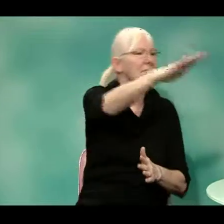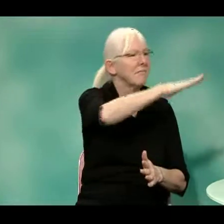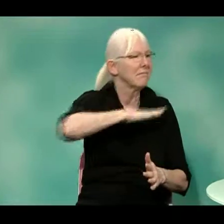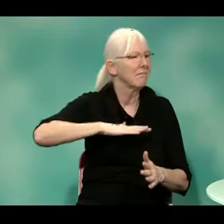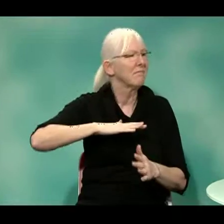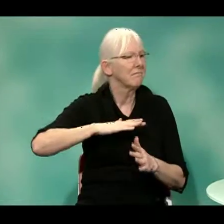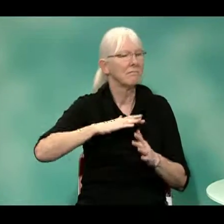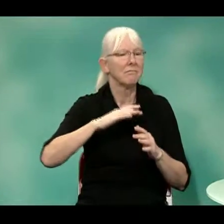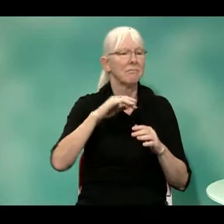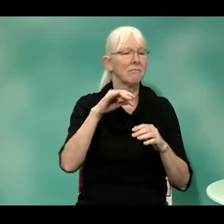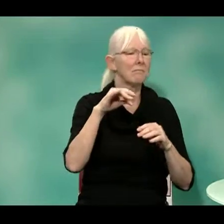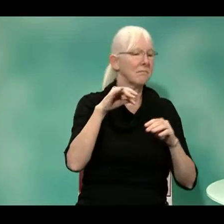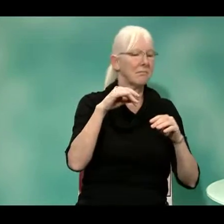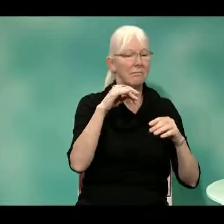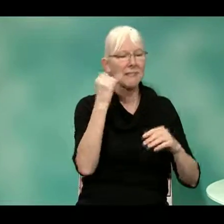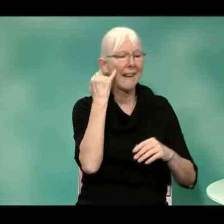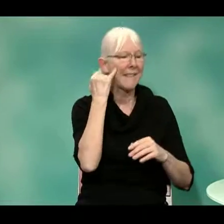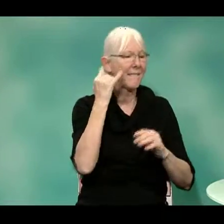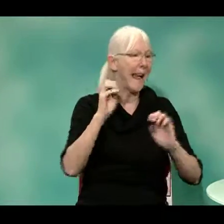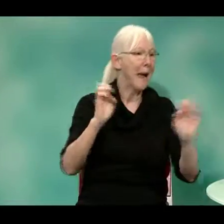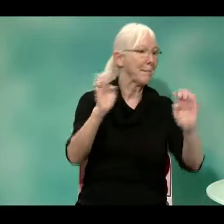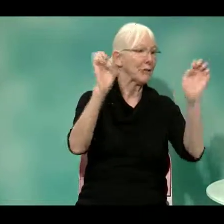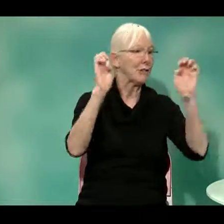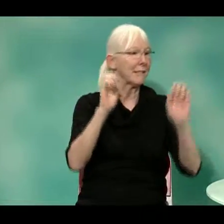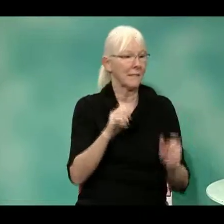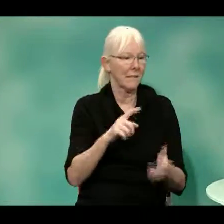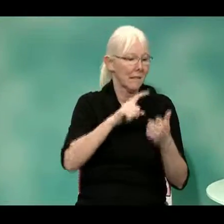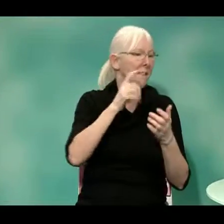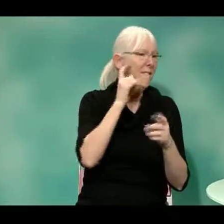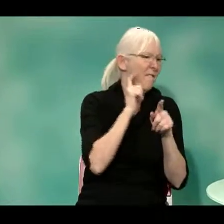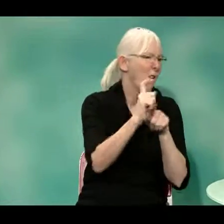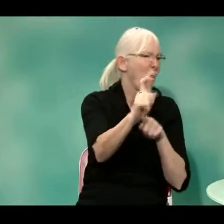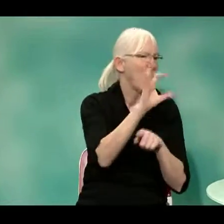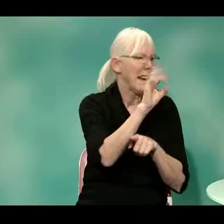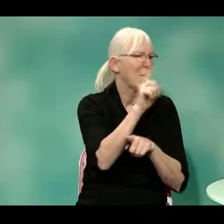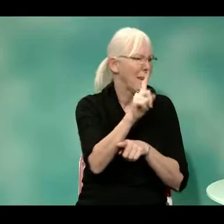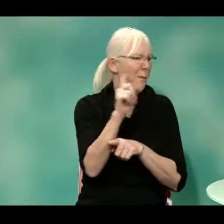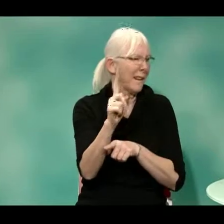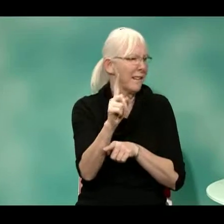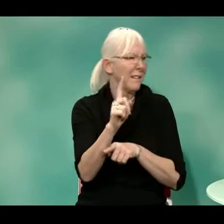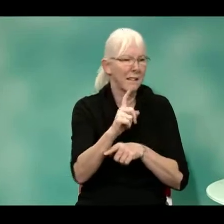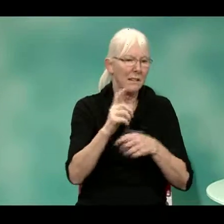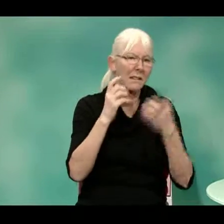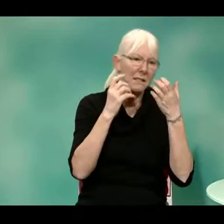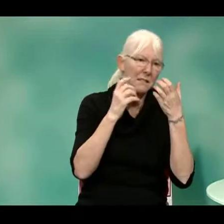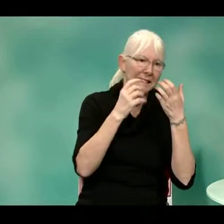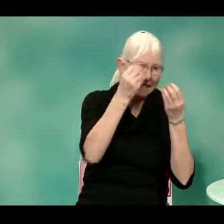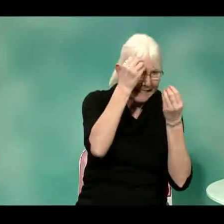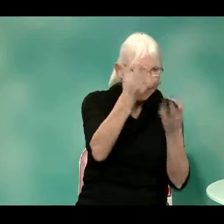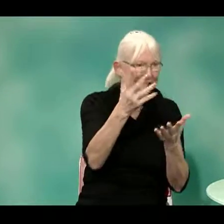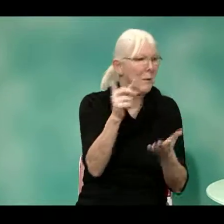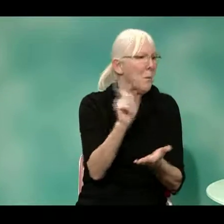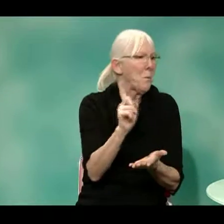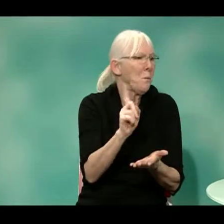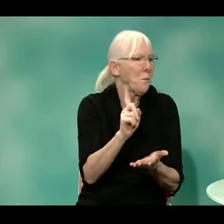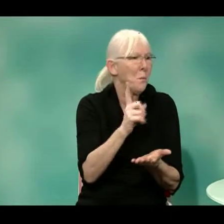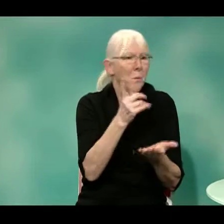And they service a variety of different areas. When people are calling in for 911 to